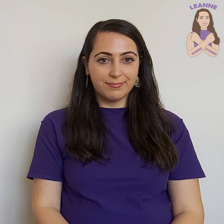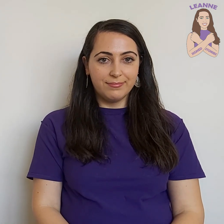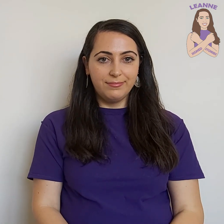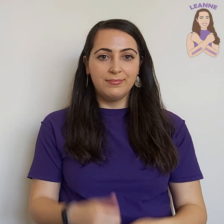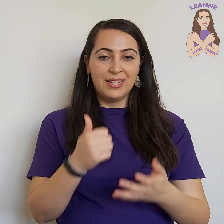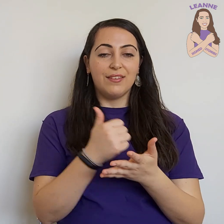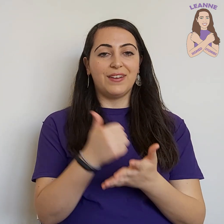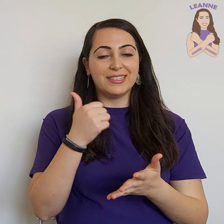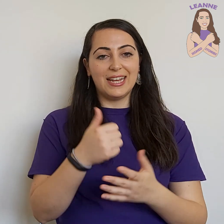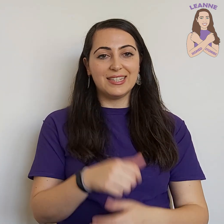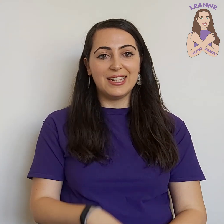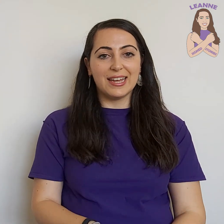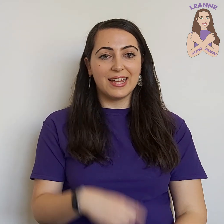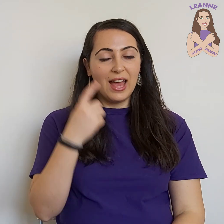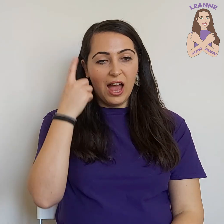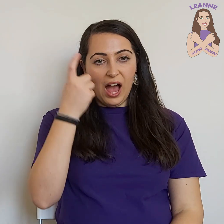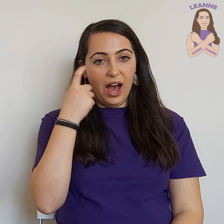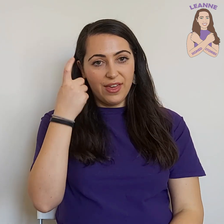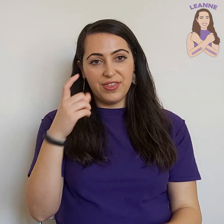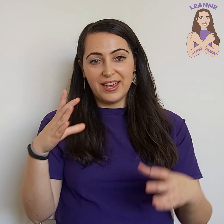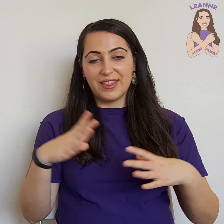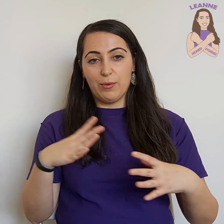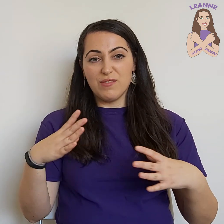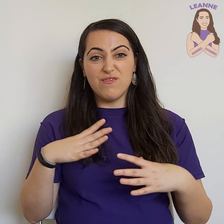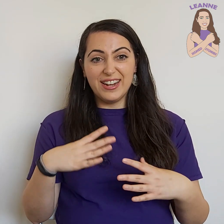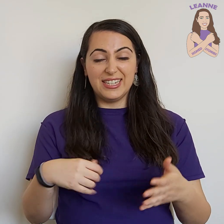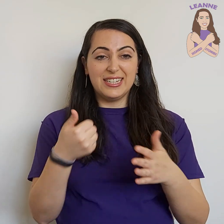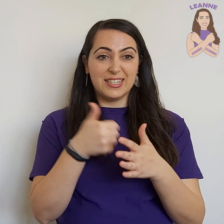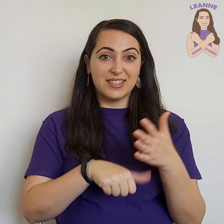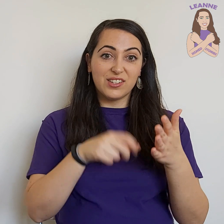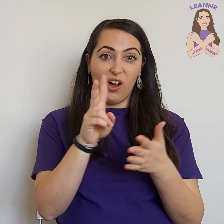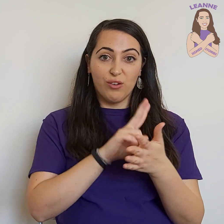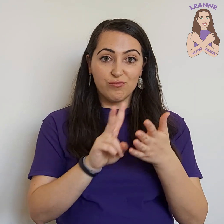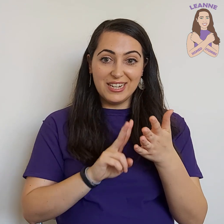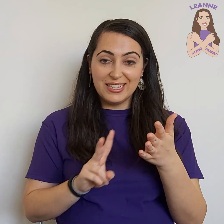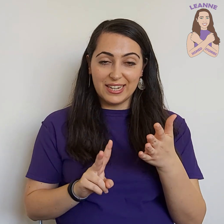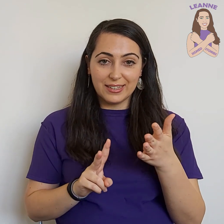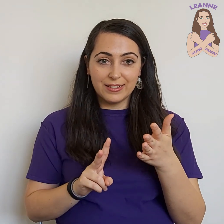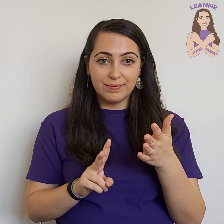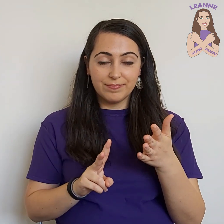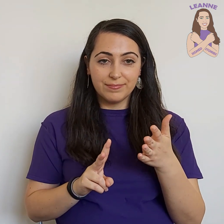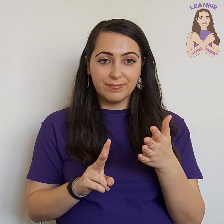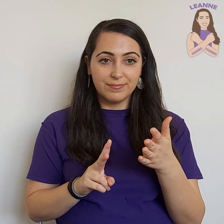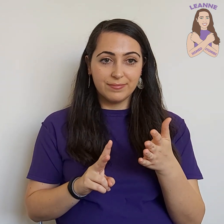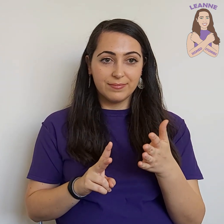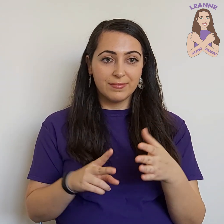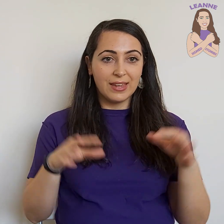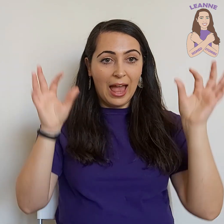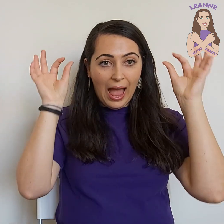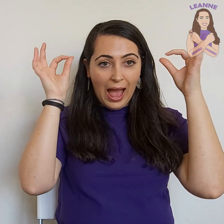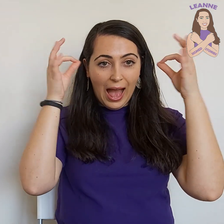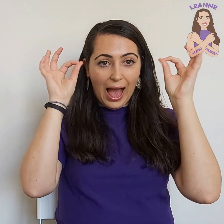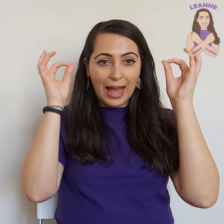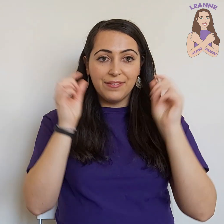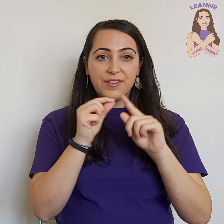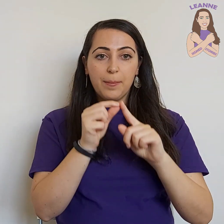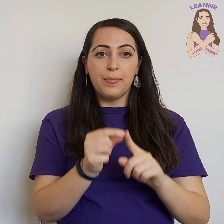Fantastic. I think that we're ready to start reading. Handa put